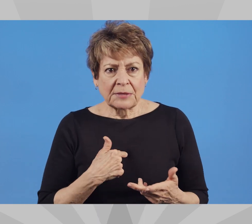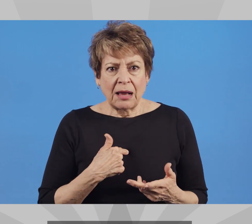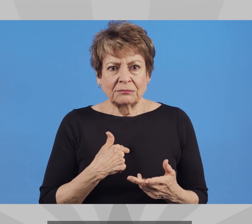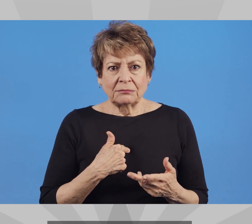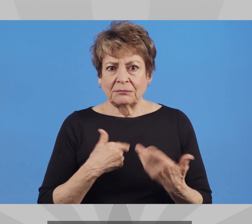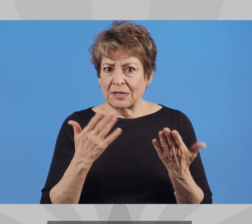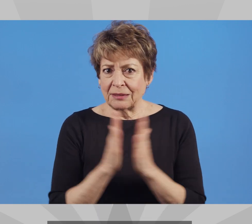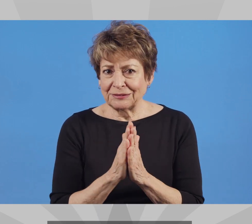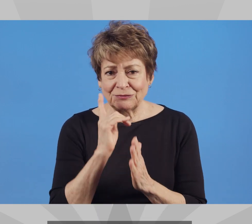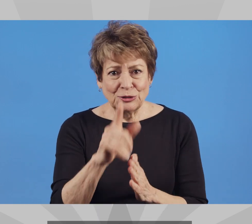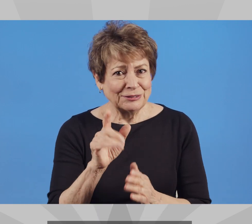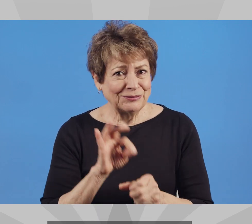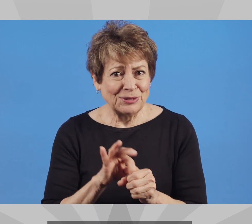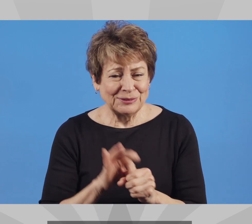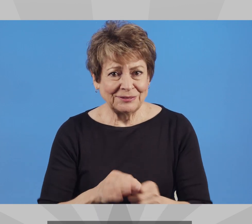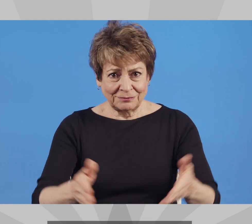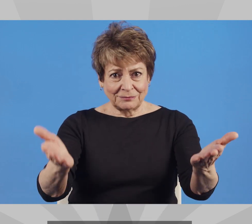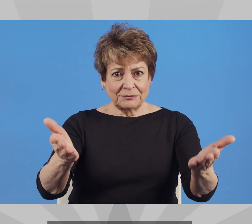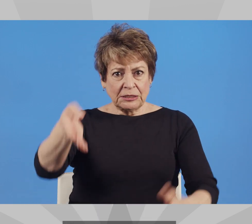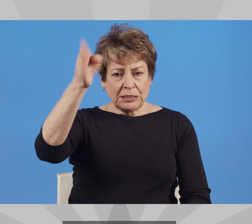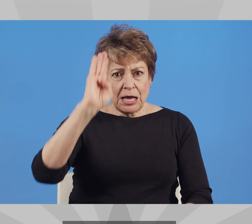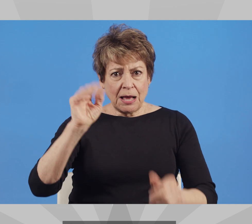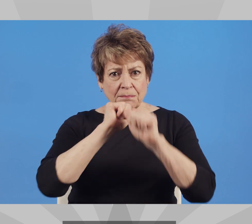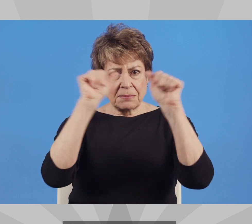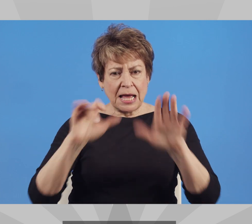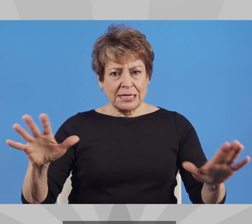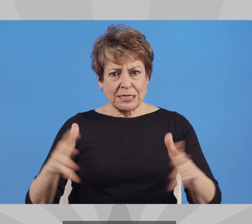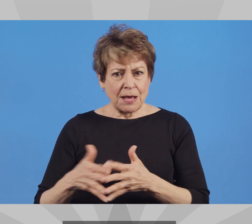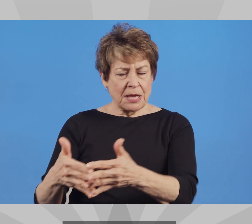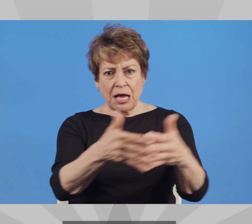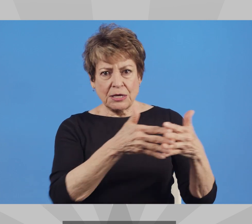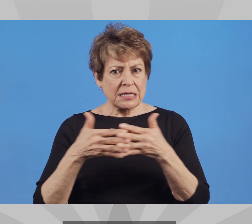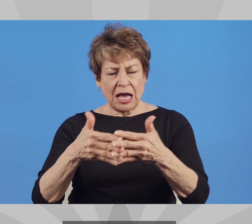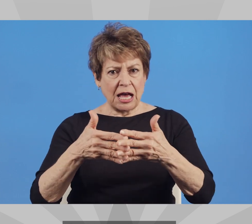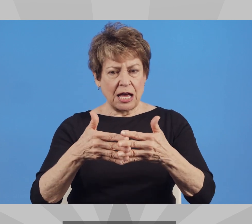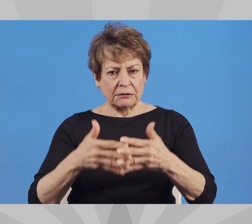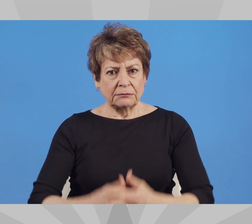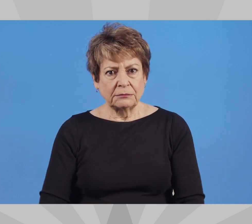I am asking for your vote. God bless America.